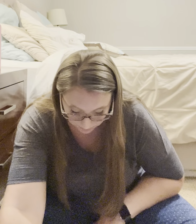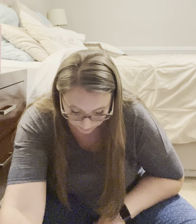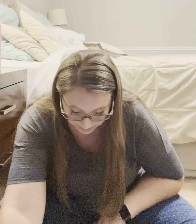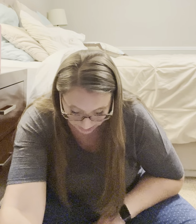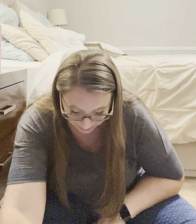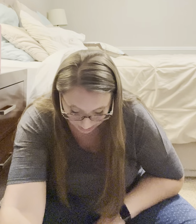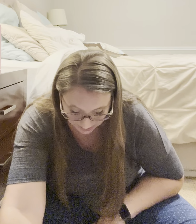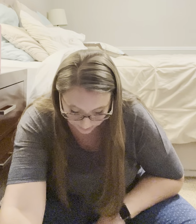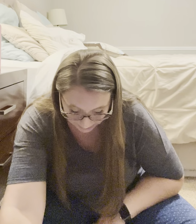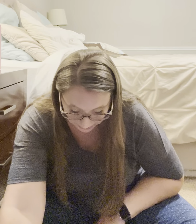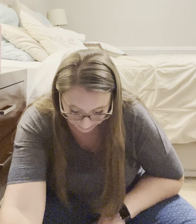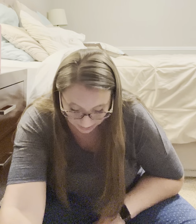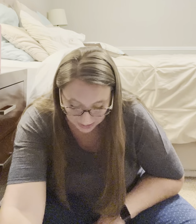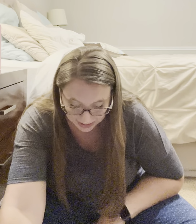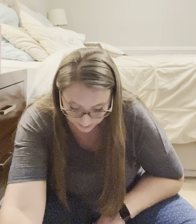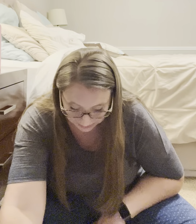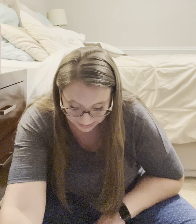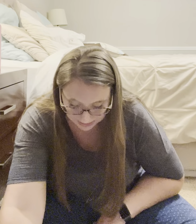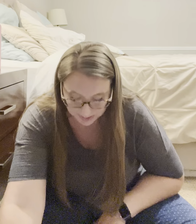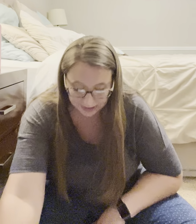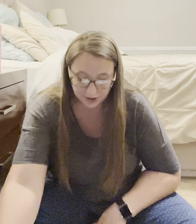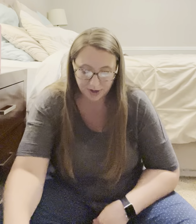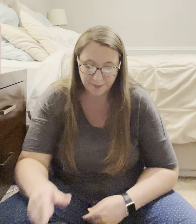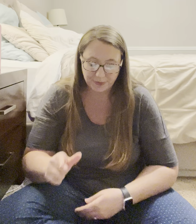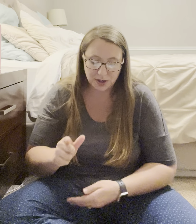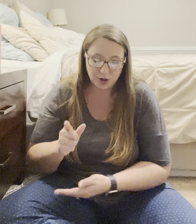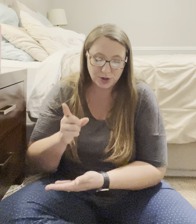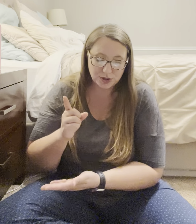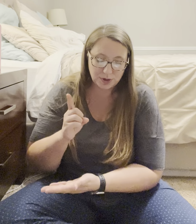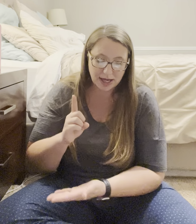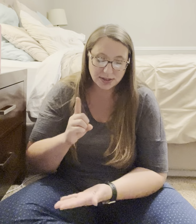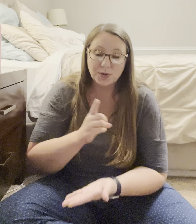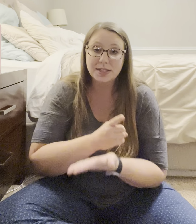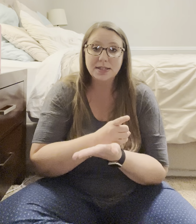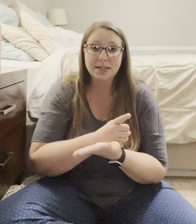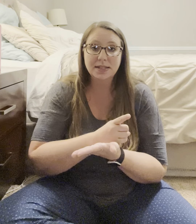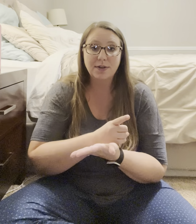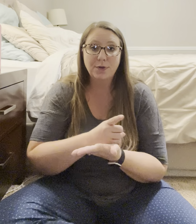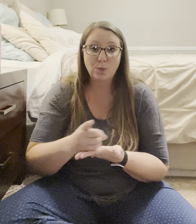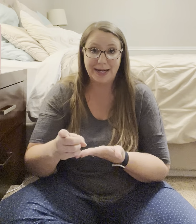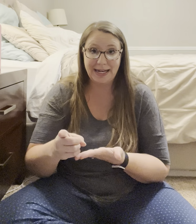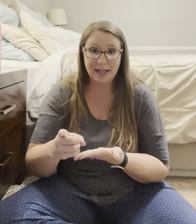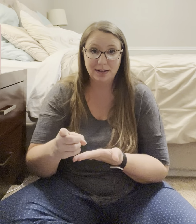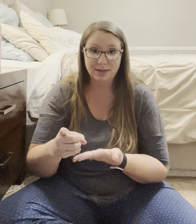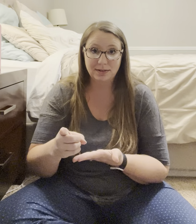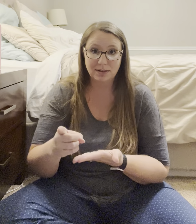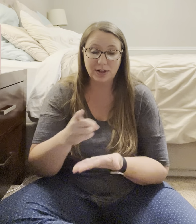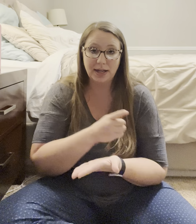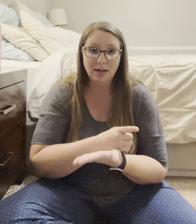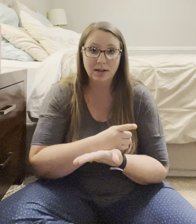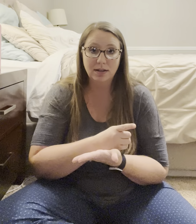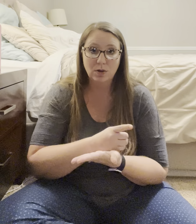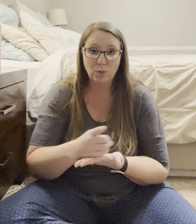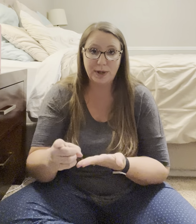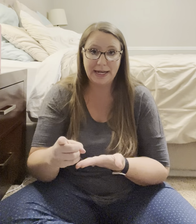Is that last week? Yeah. Last week and next week. Okay. So, last. So, this is the sign for week. Okay. Week.